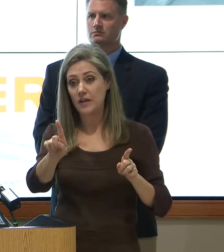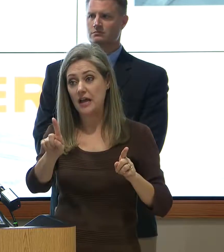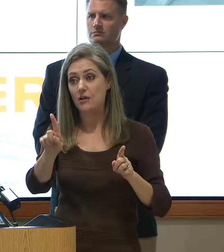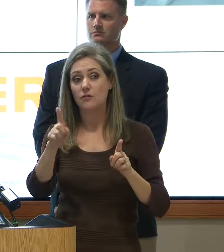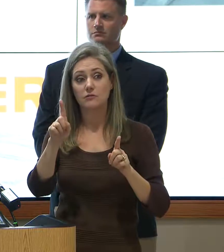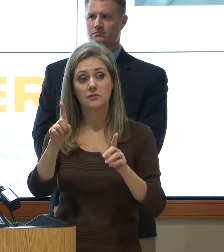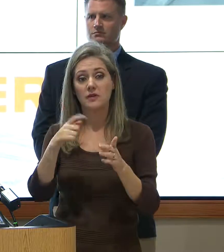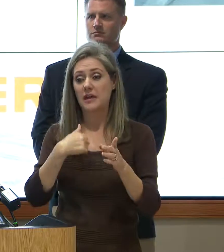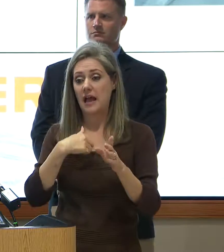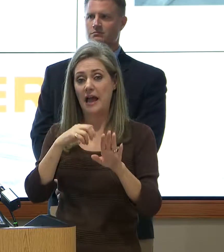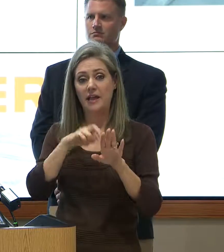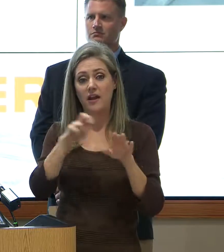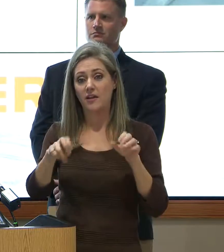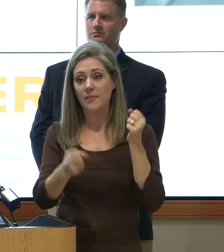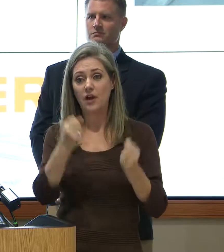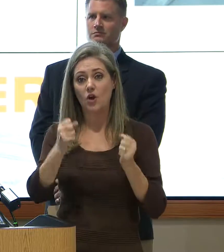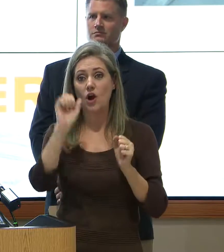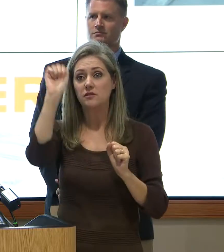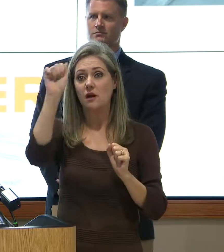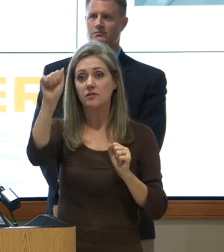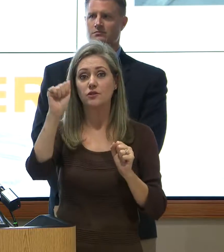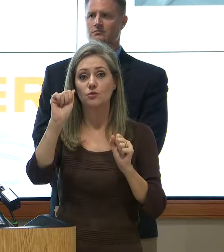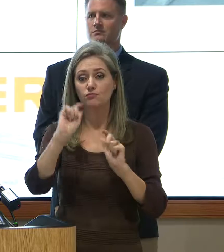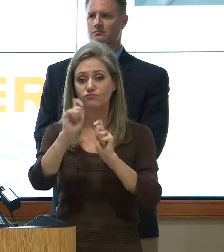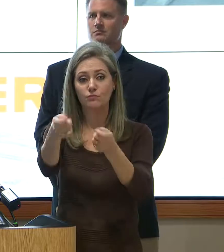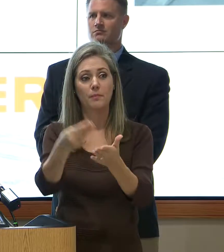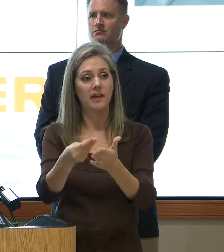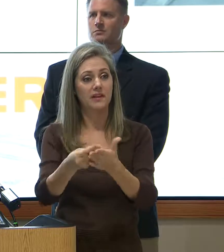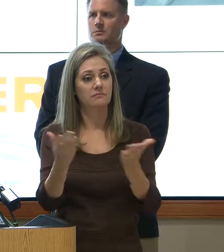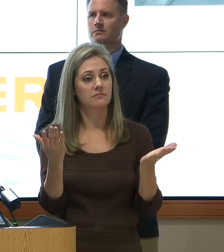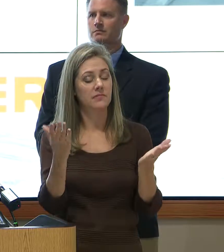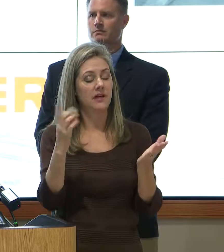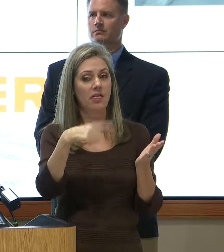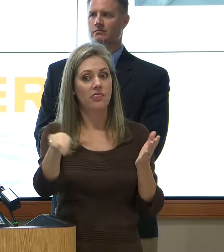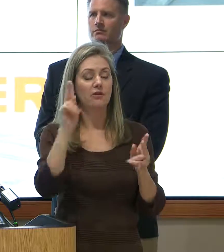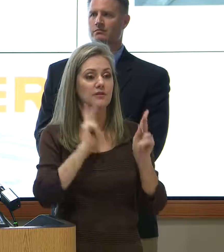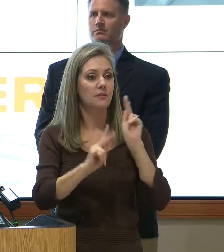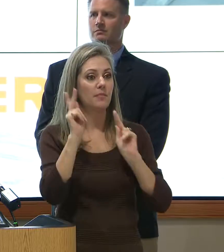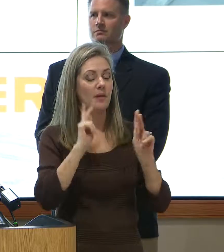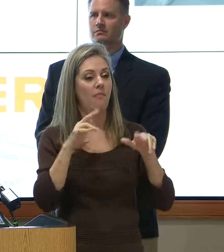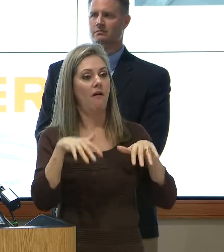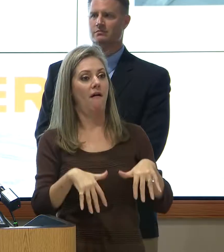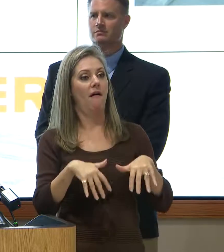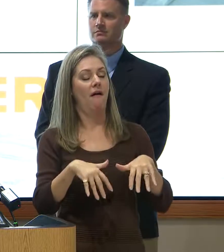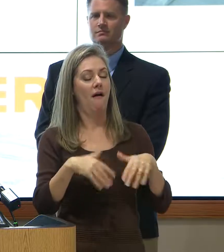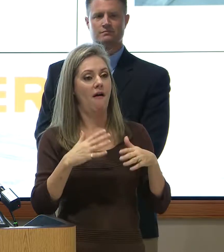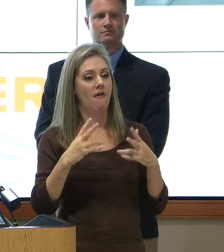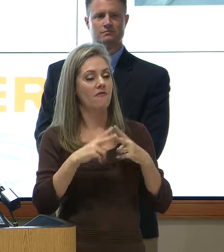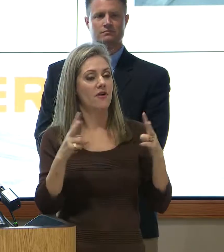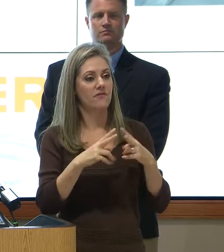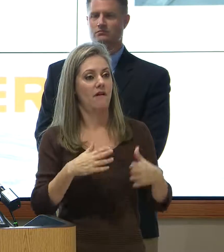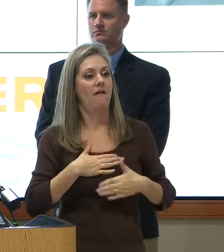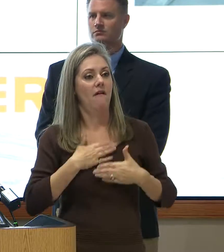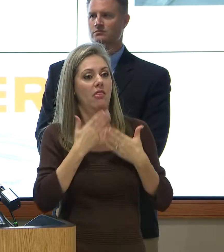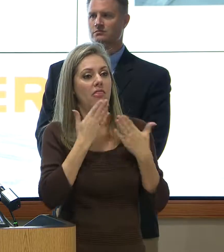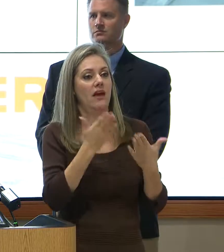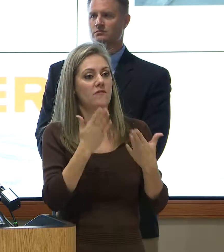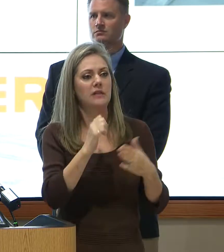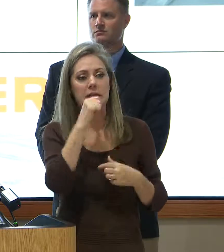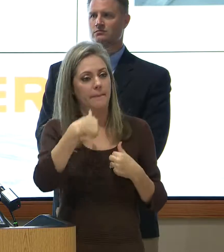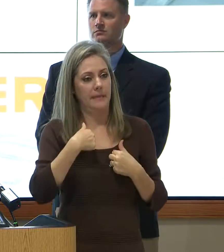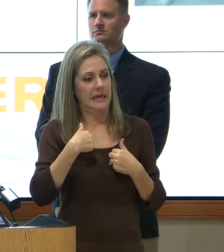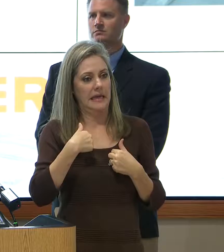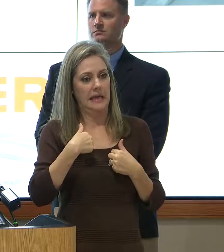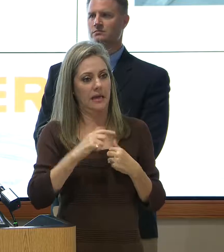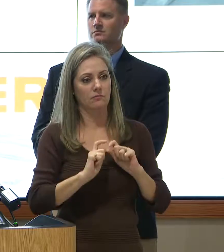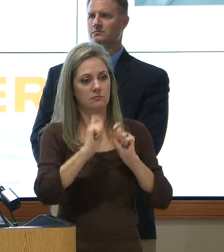knocked, and I gave money away. And those people were unbelievably grateful. And it's not me. It's not